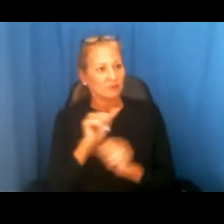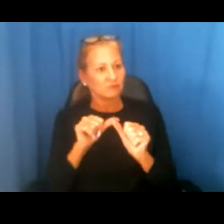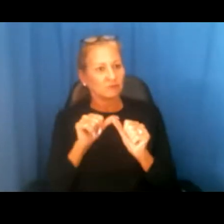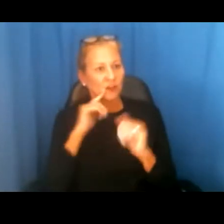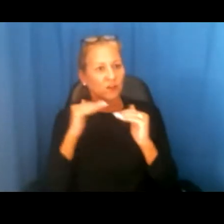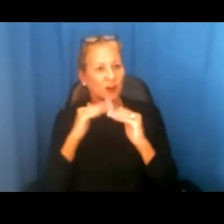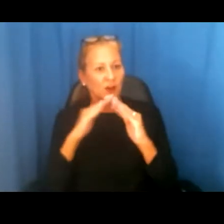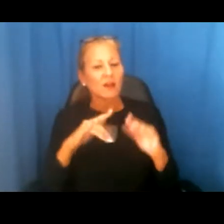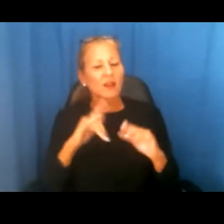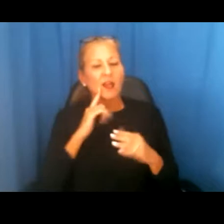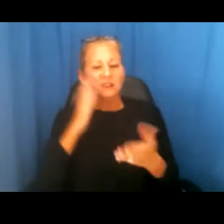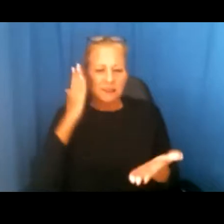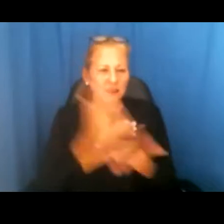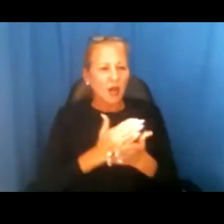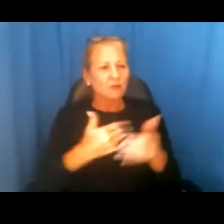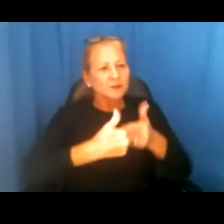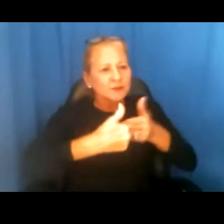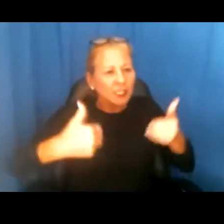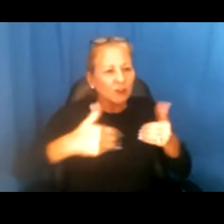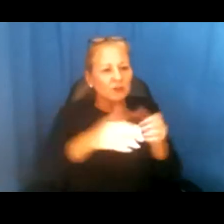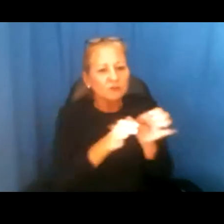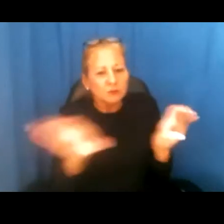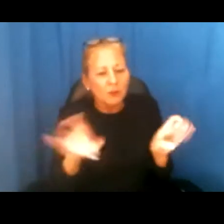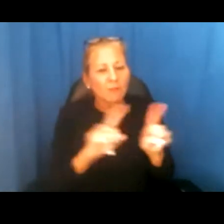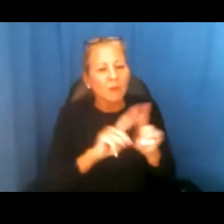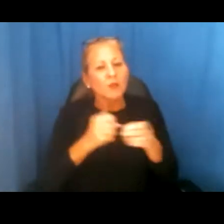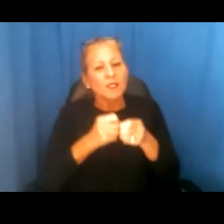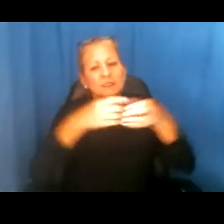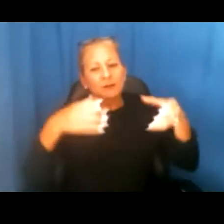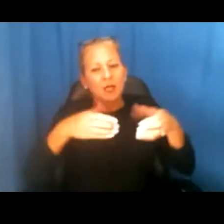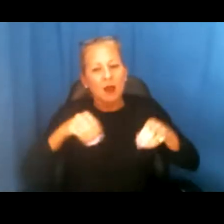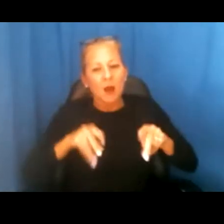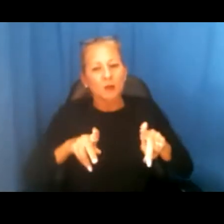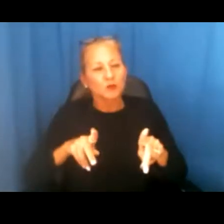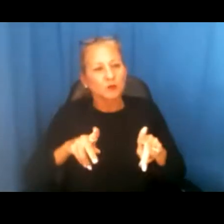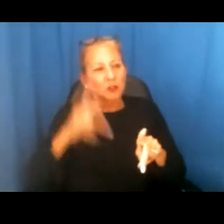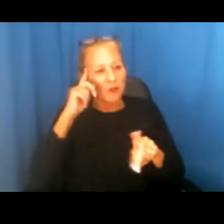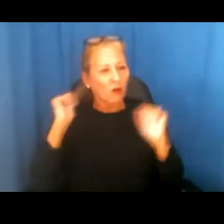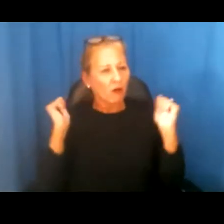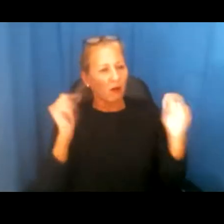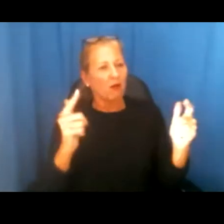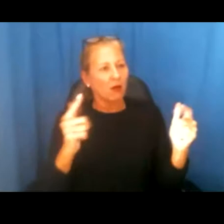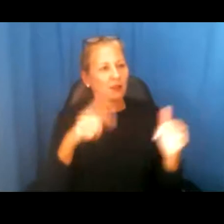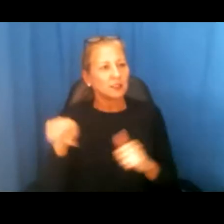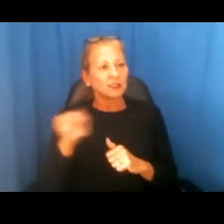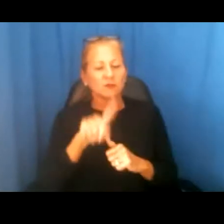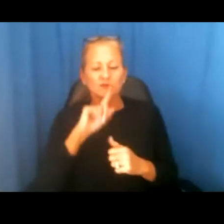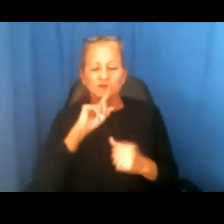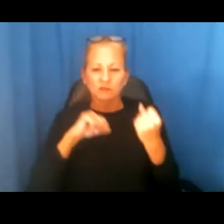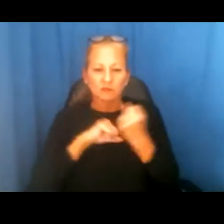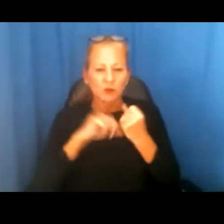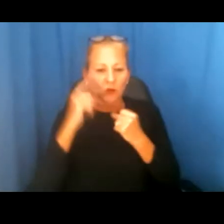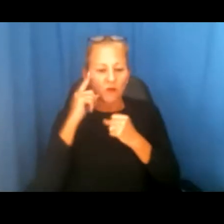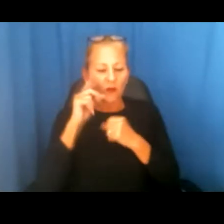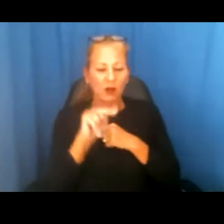segregation and expand access to opportunity for all. He was a stalwart supporter of